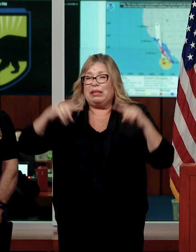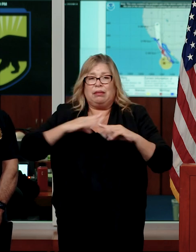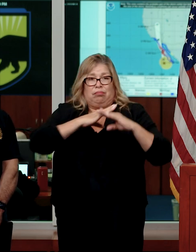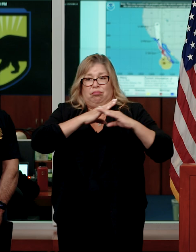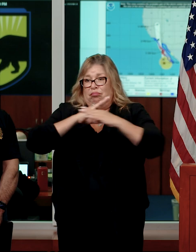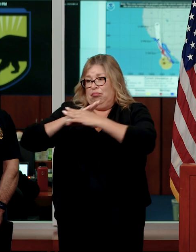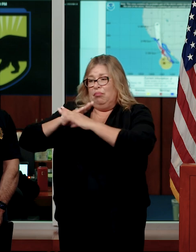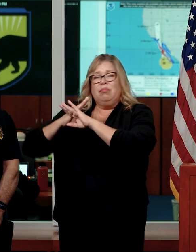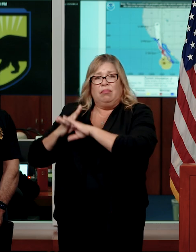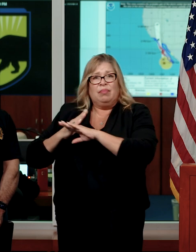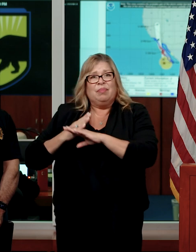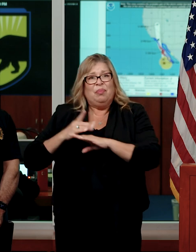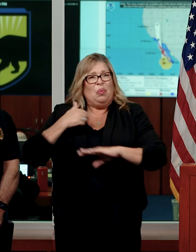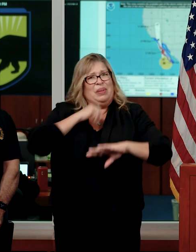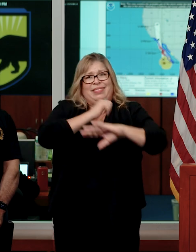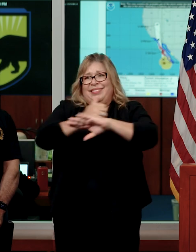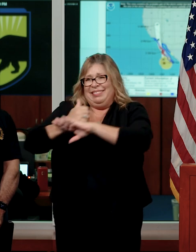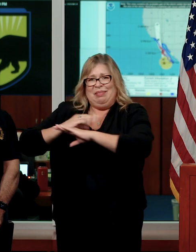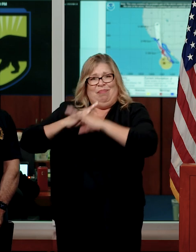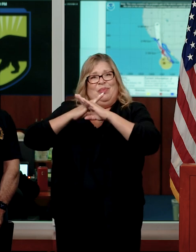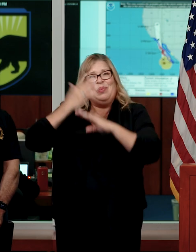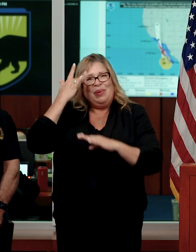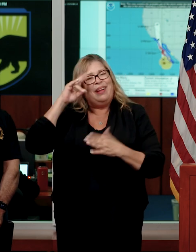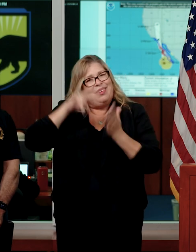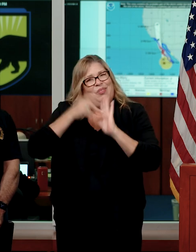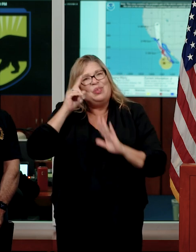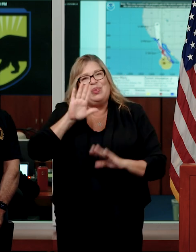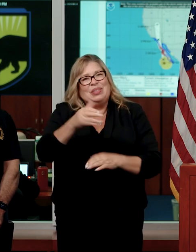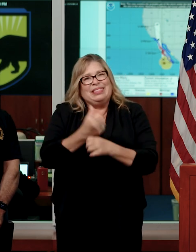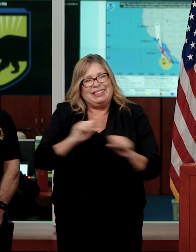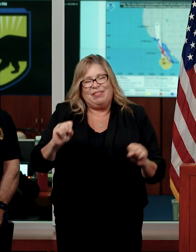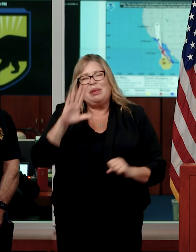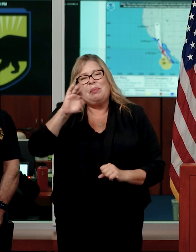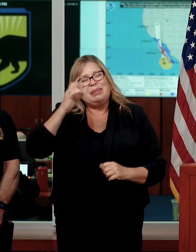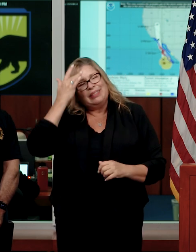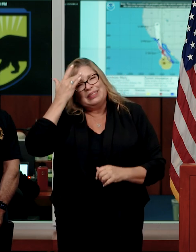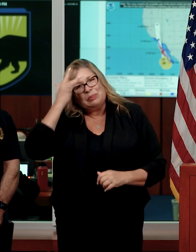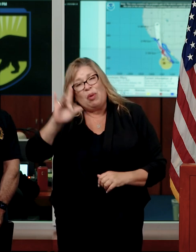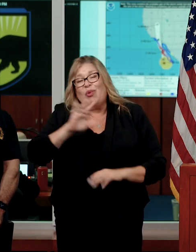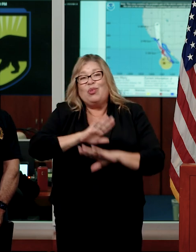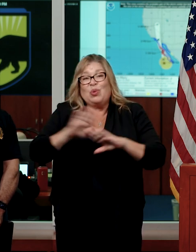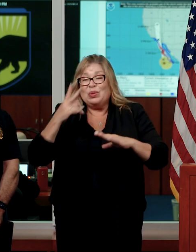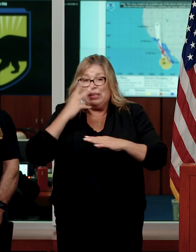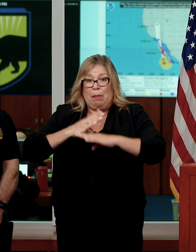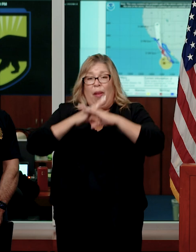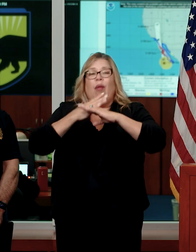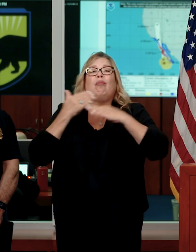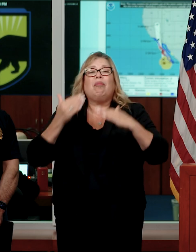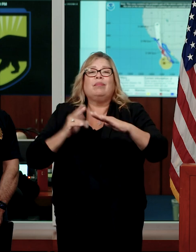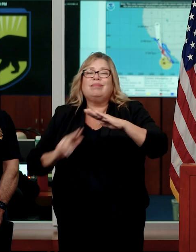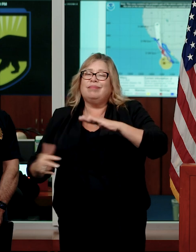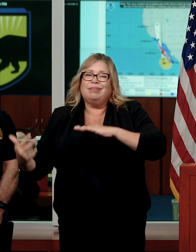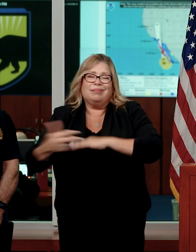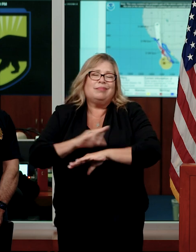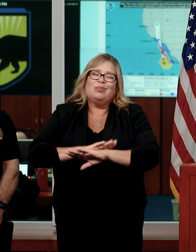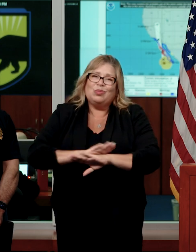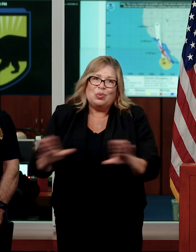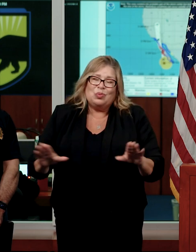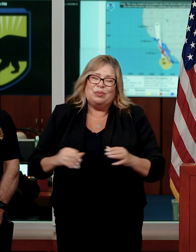That's a sign. They're put there for a reason for you to remain safe. Please be smart and do the right thing and don't drive around those barricades.